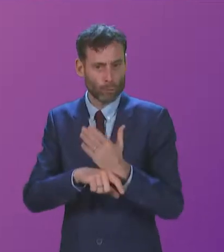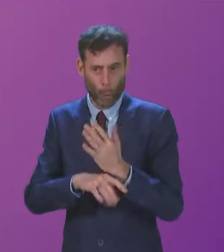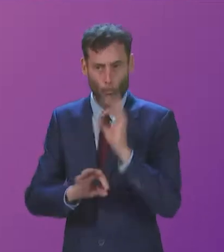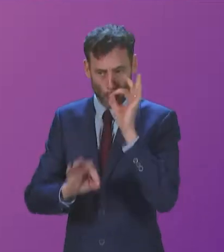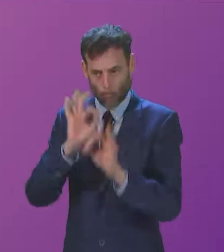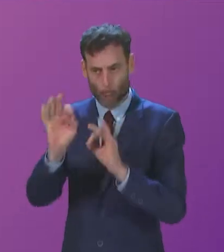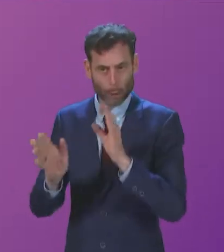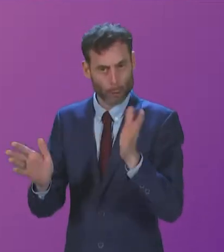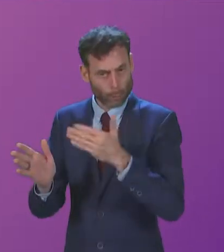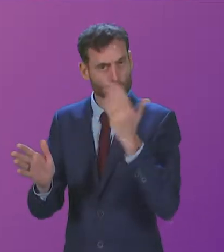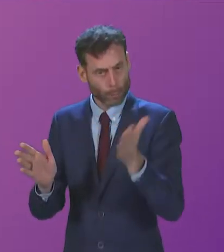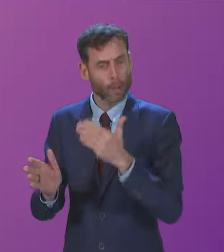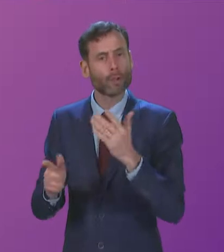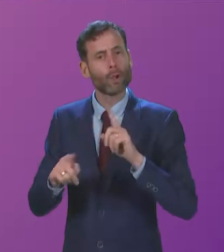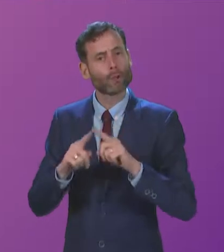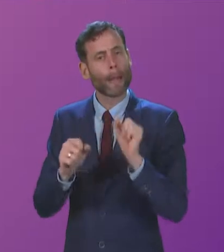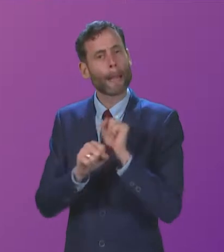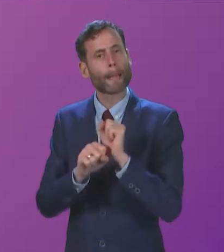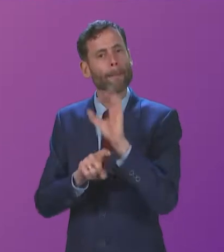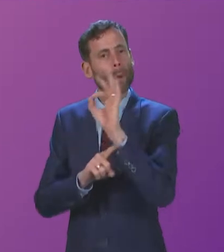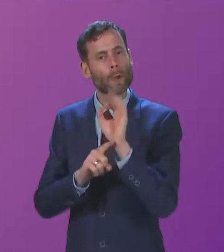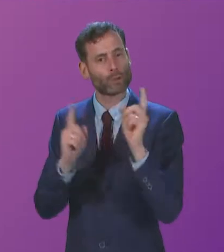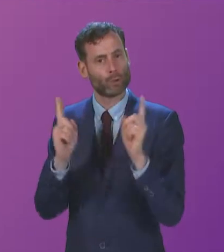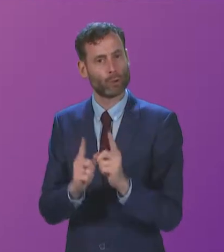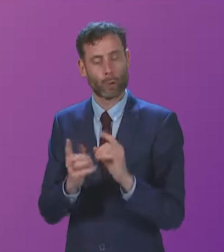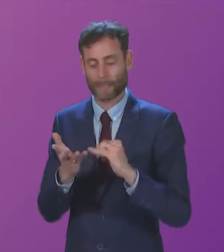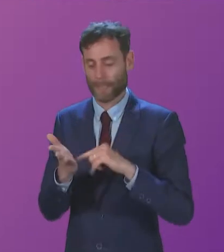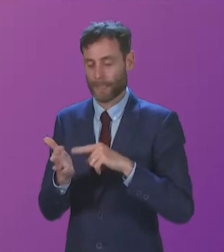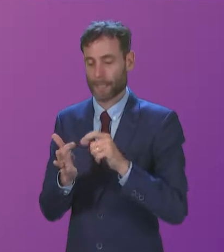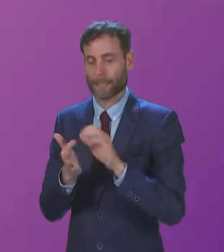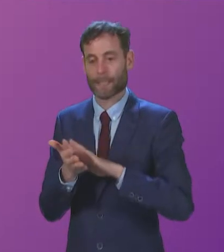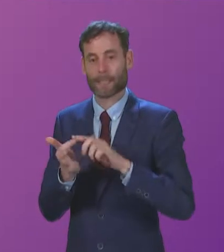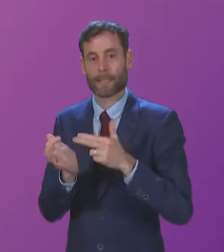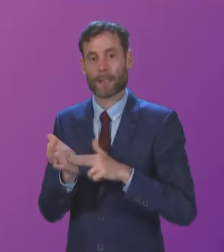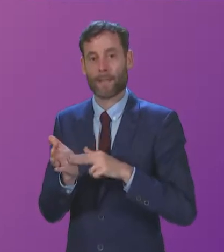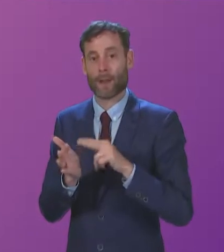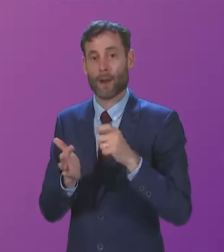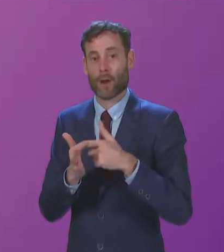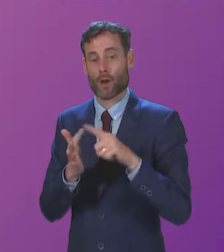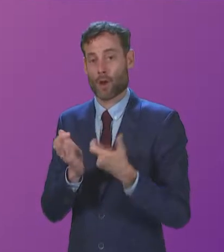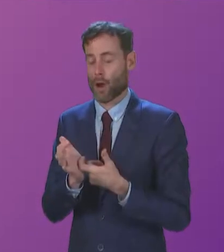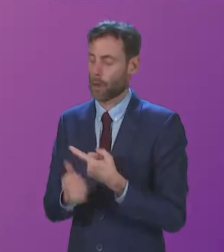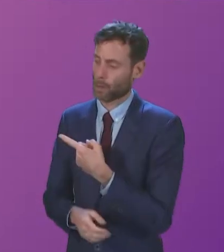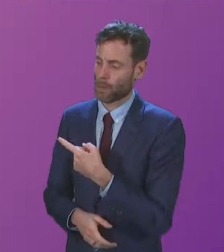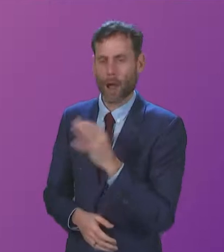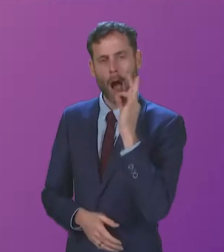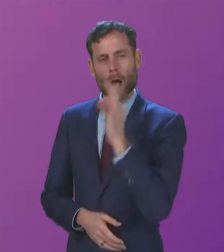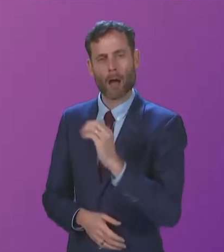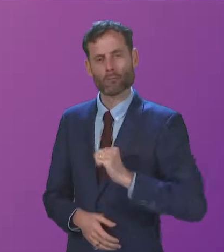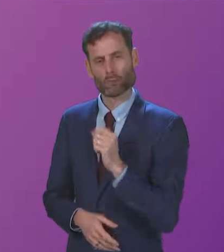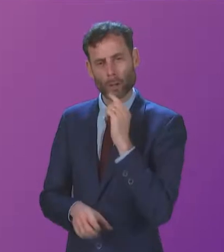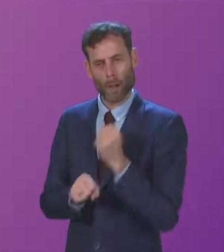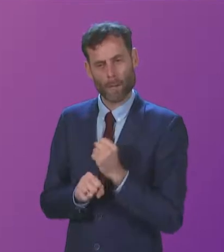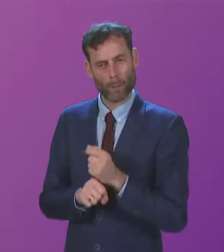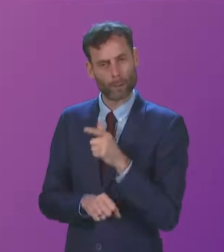answers to match. And question number one, I call Stephen Kerr. Thank you, Presiding Officer. To ask the Scottish Government what support